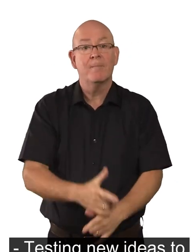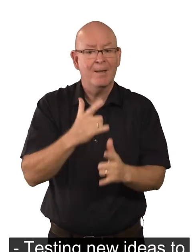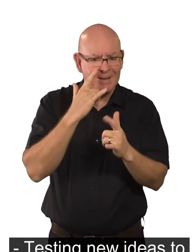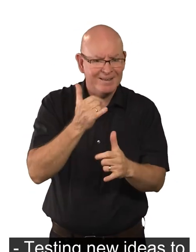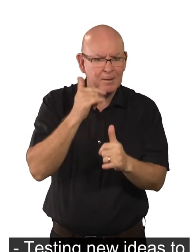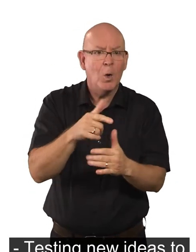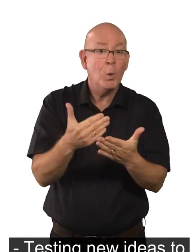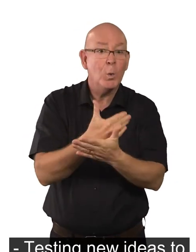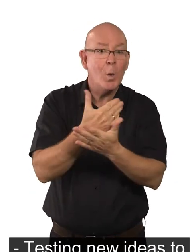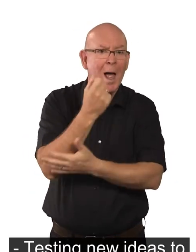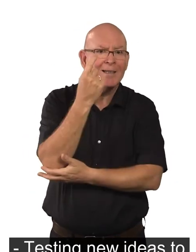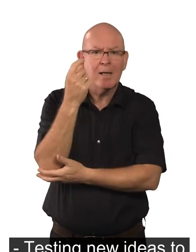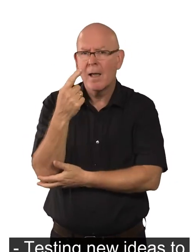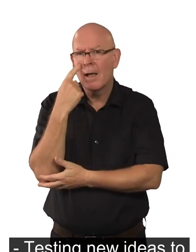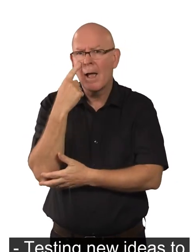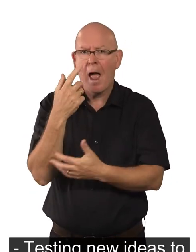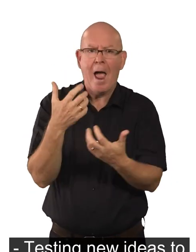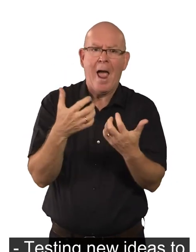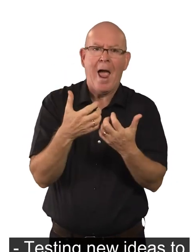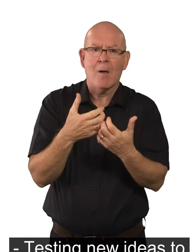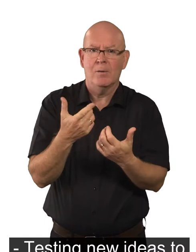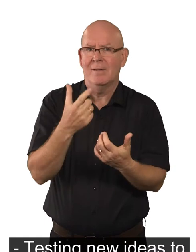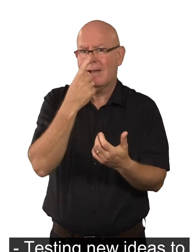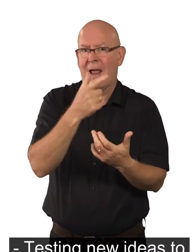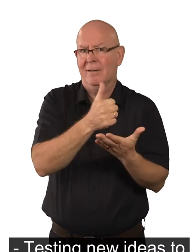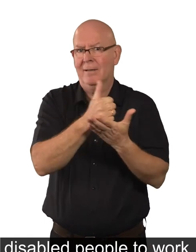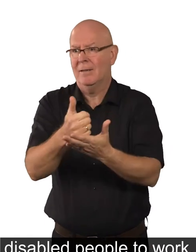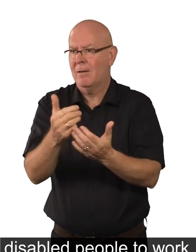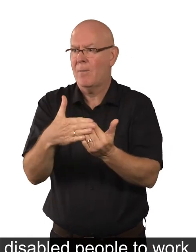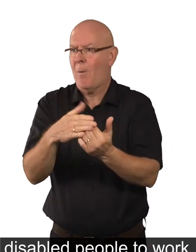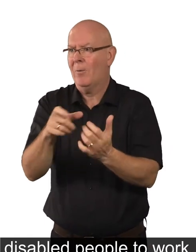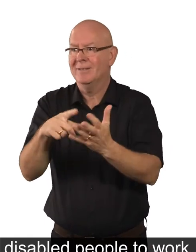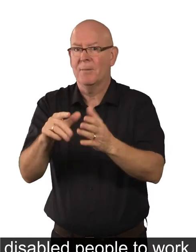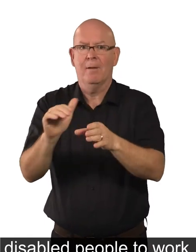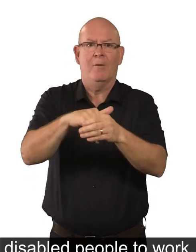Testing new ideas to find out how much they can help disabled people to work.